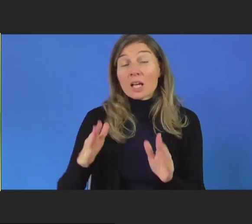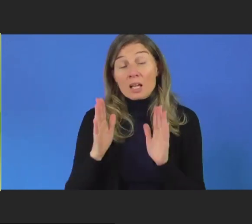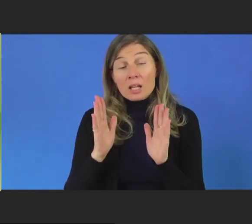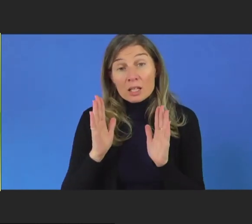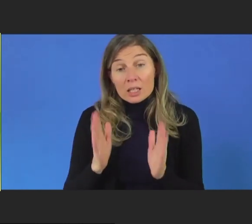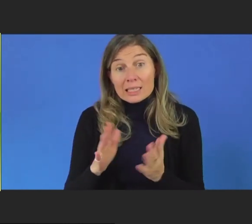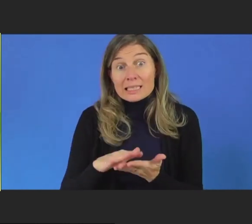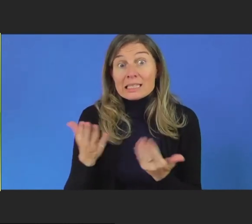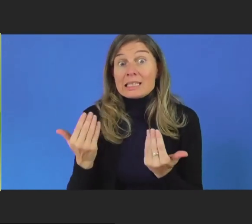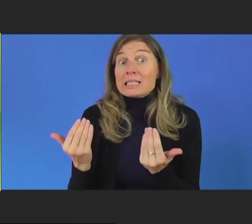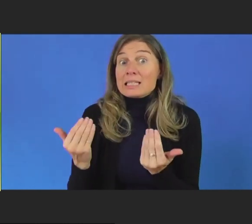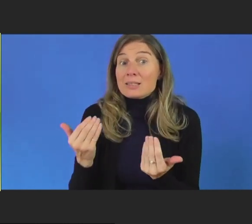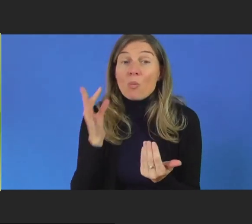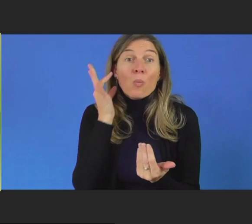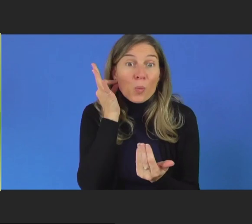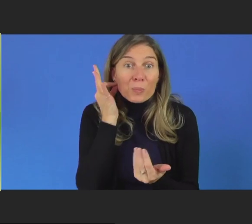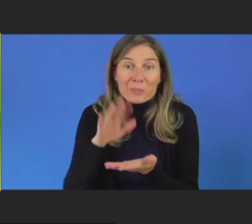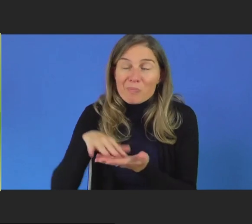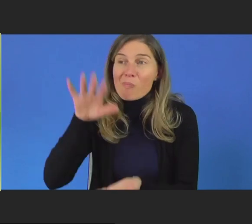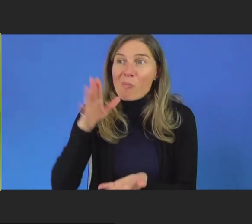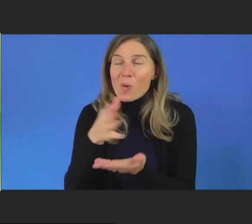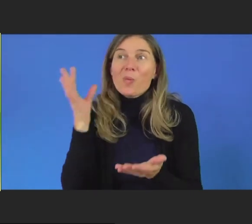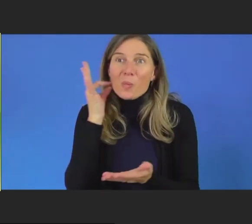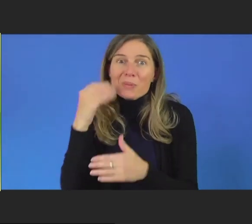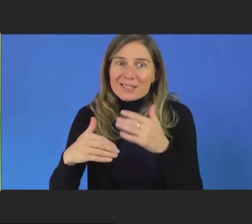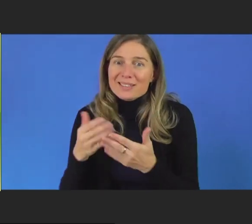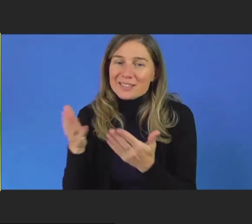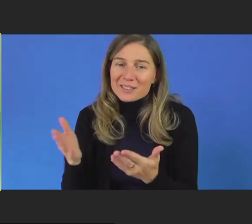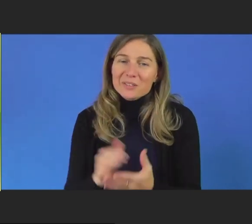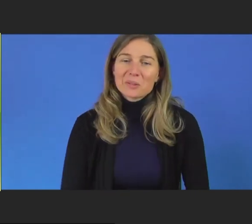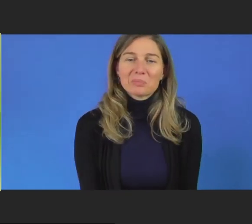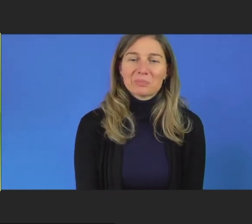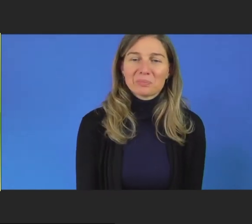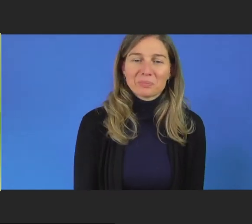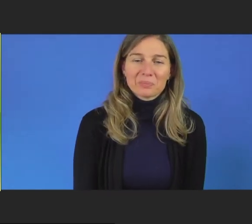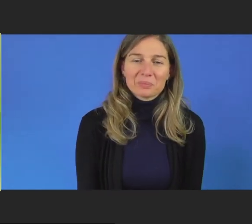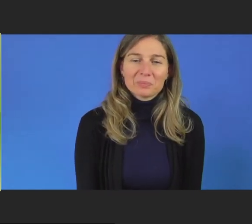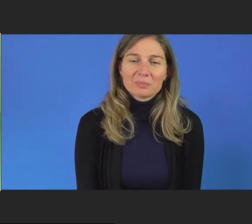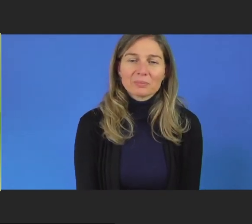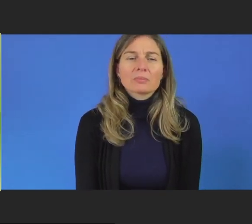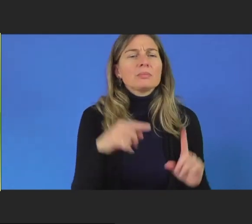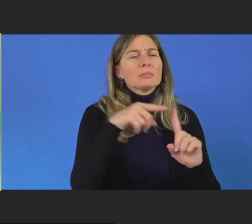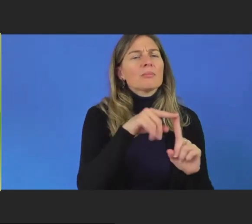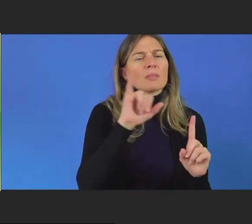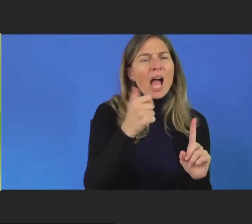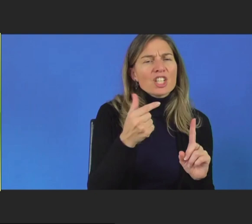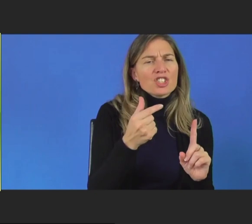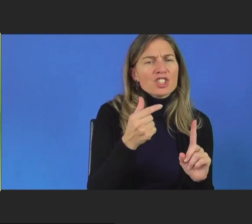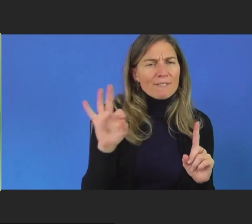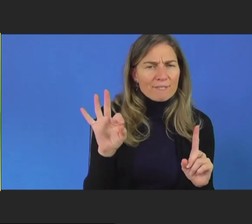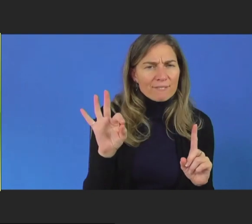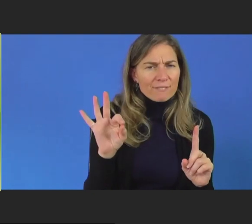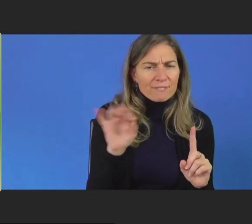continue on and talk about accessibility at the IGF, as I leave the